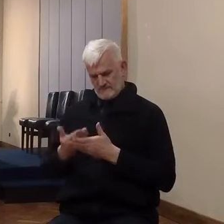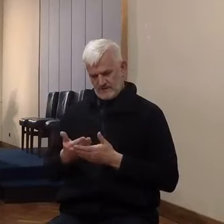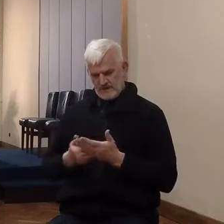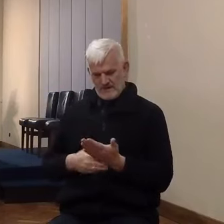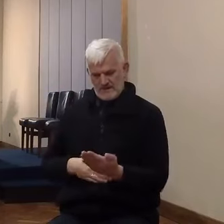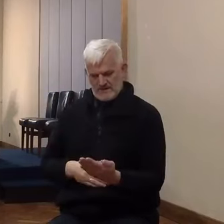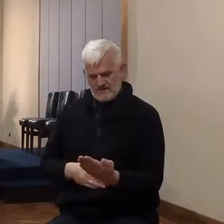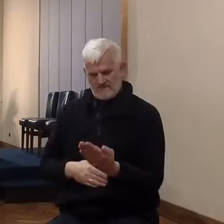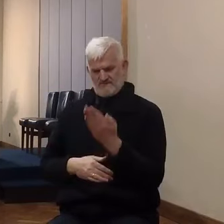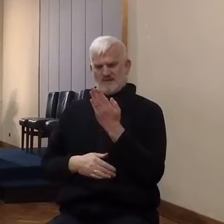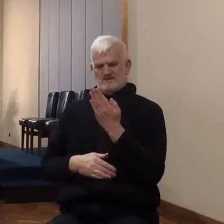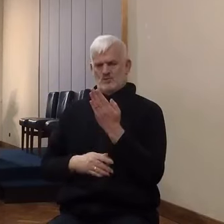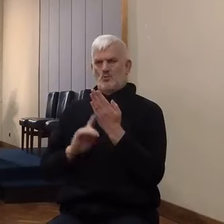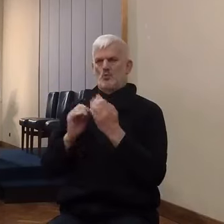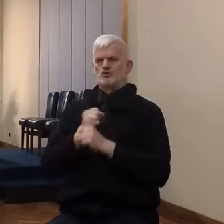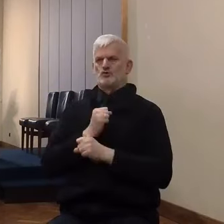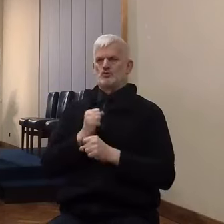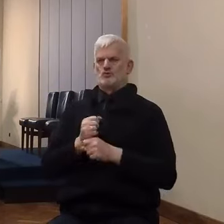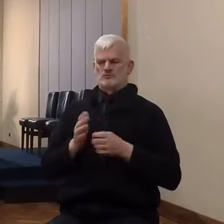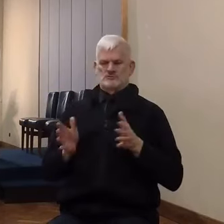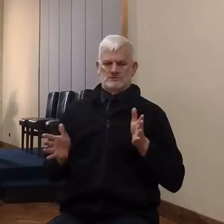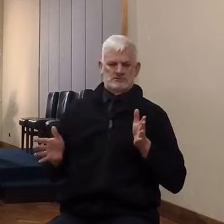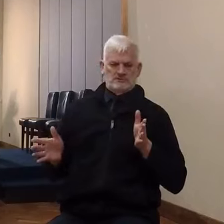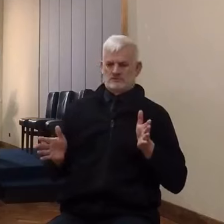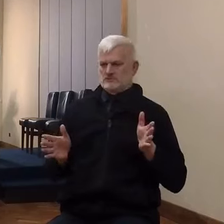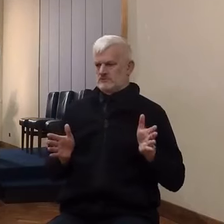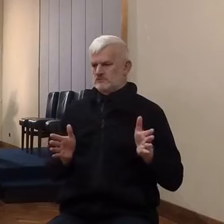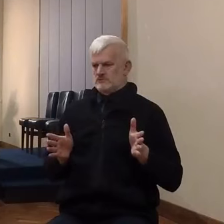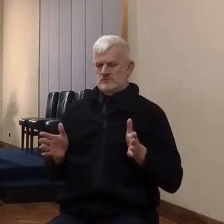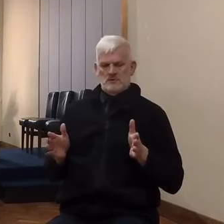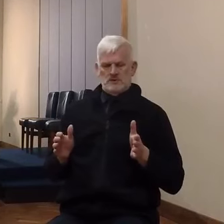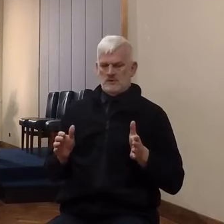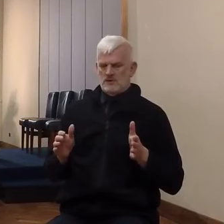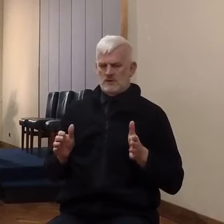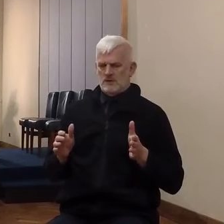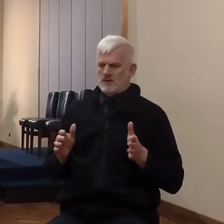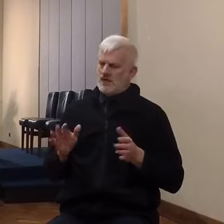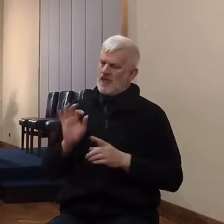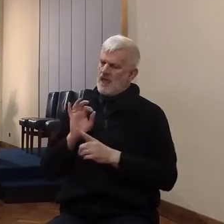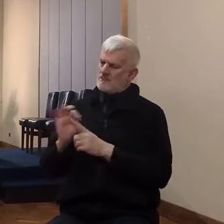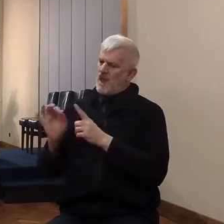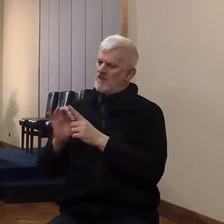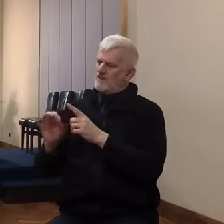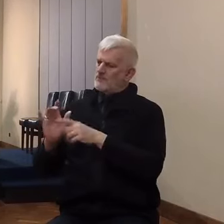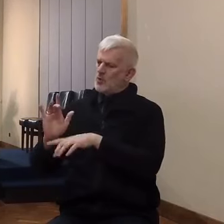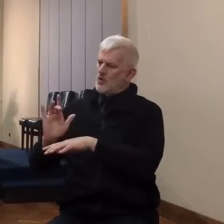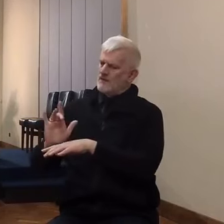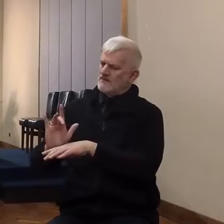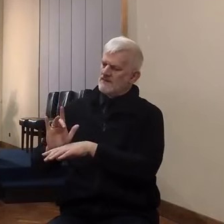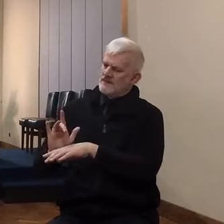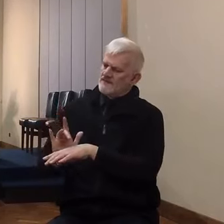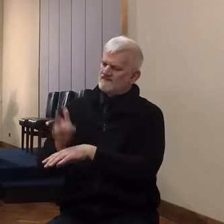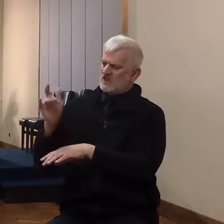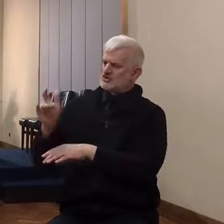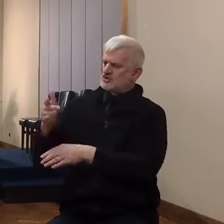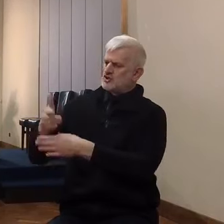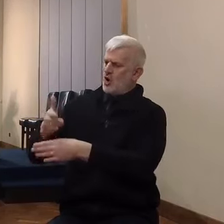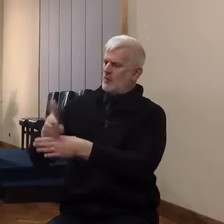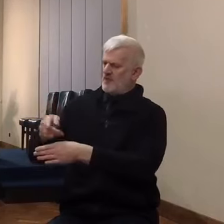well, do I apply for professorship in this seminary, or in that seminary? I read the post,